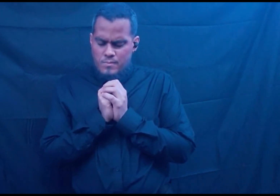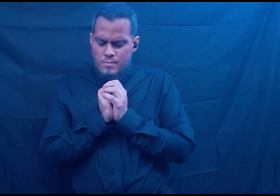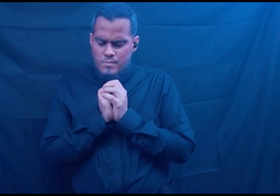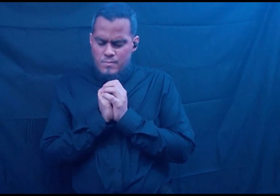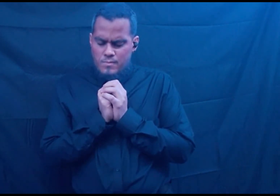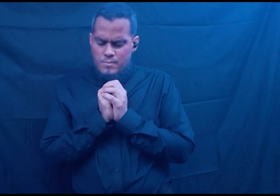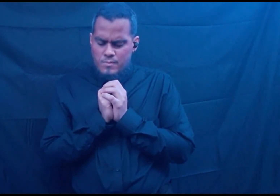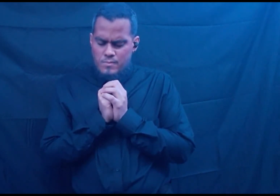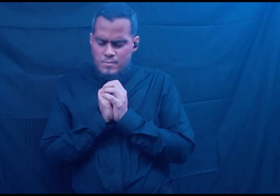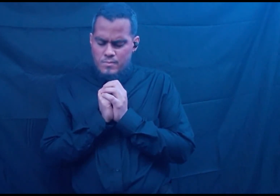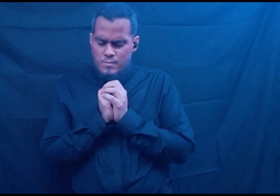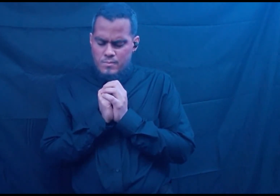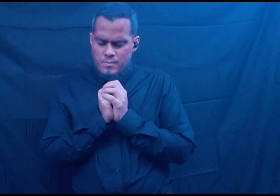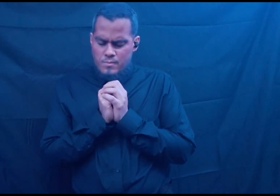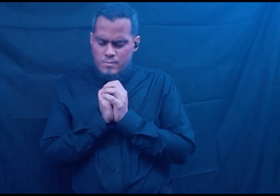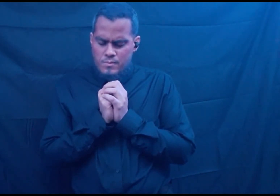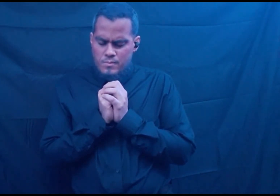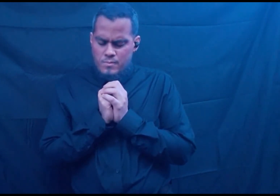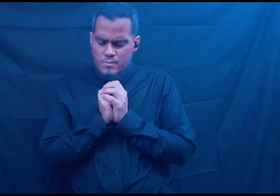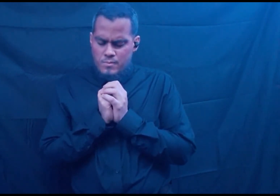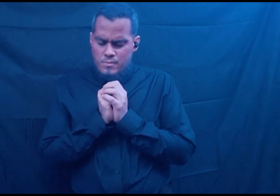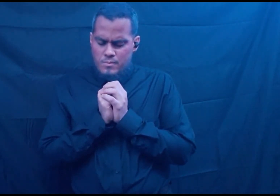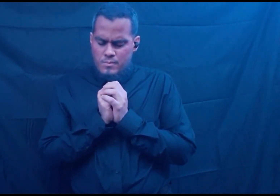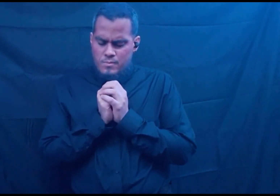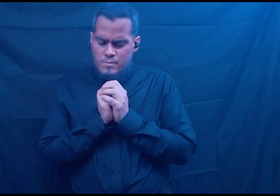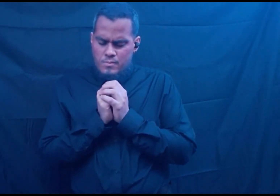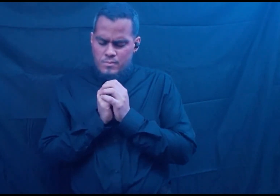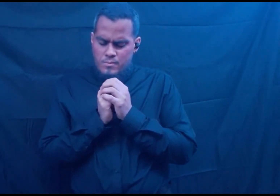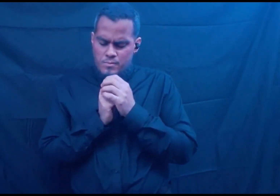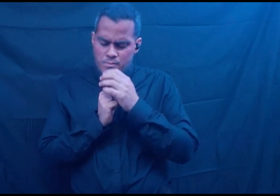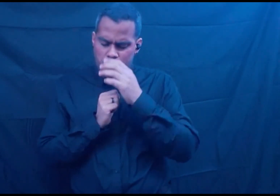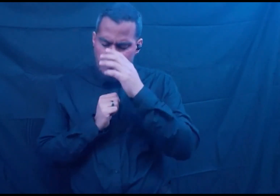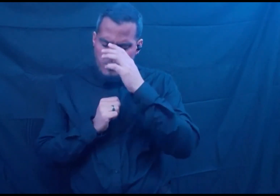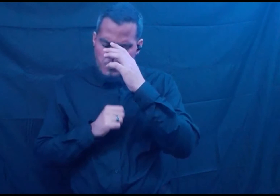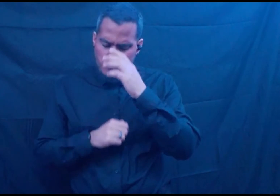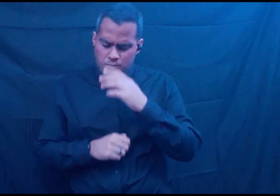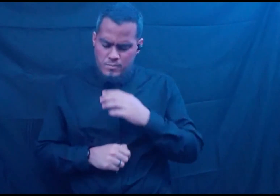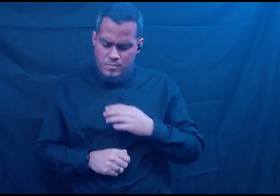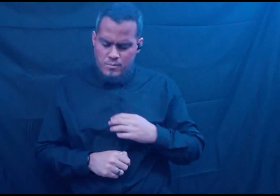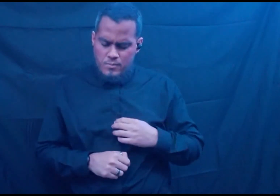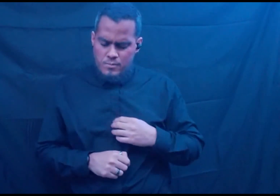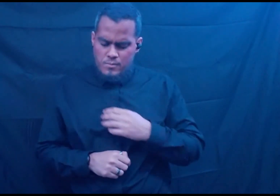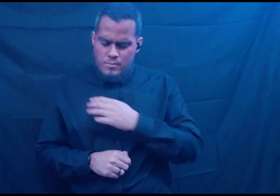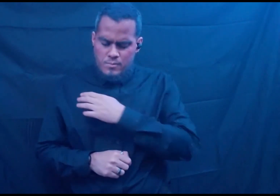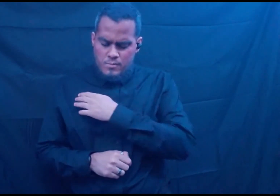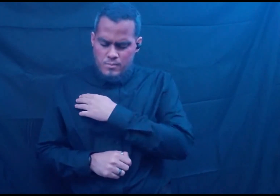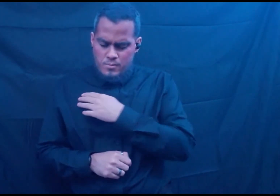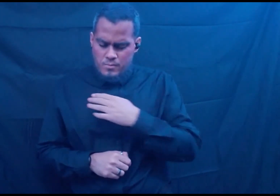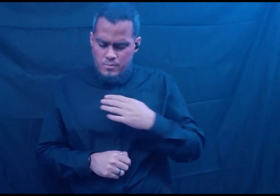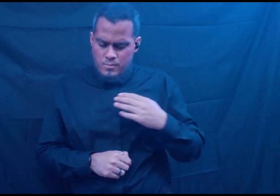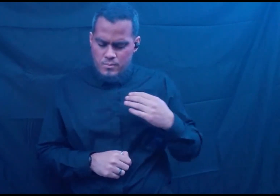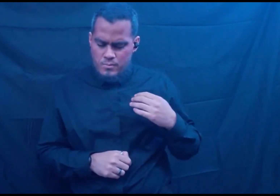Pastor, e Sonnino, Sant